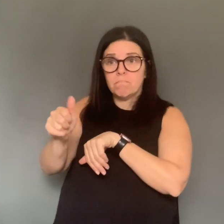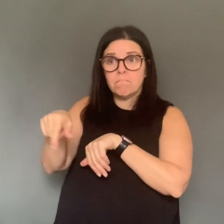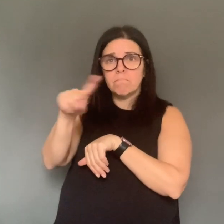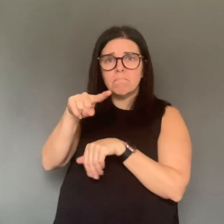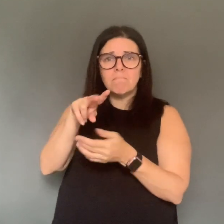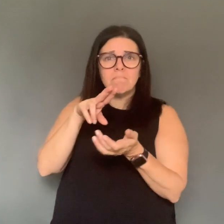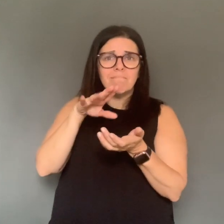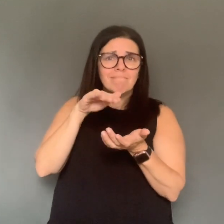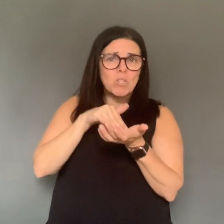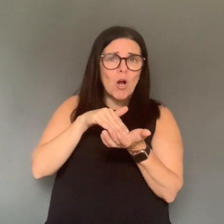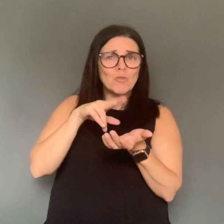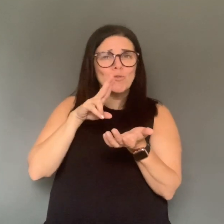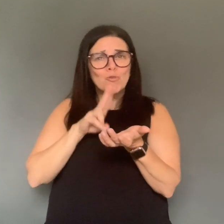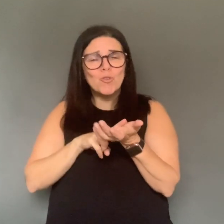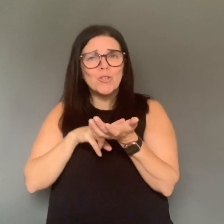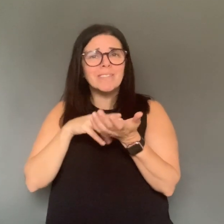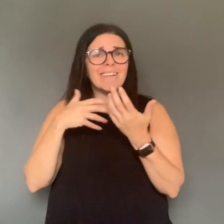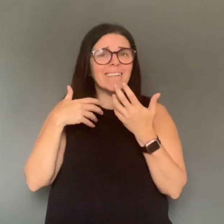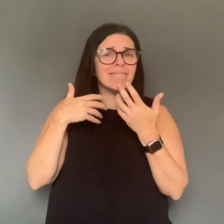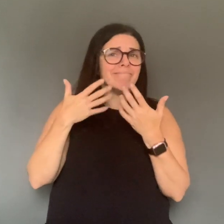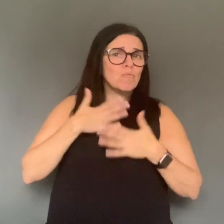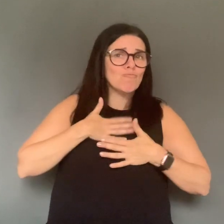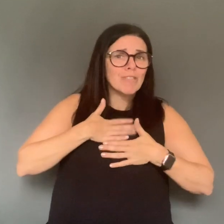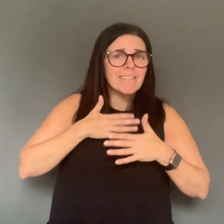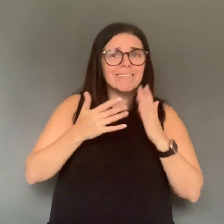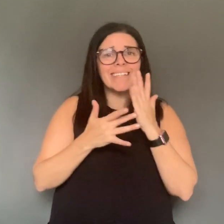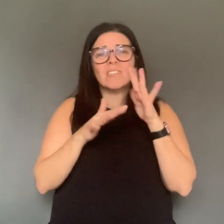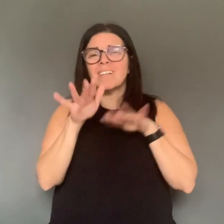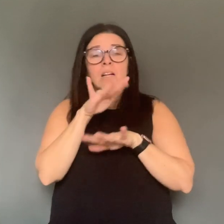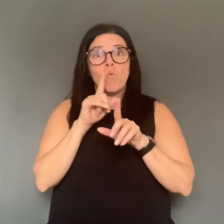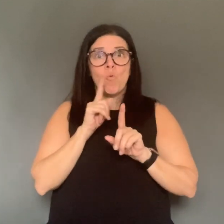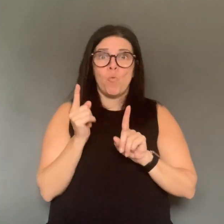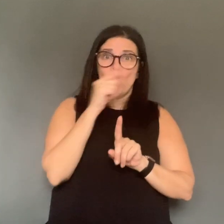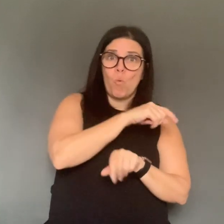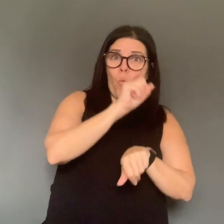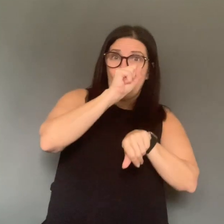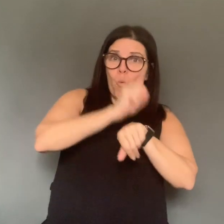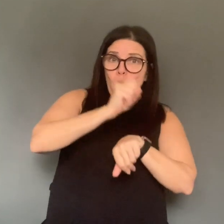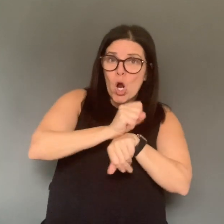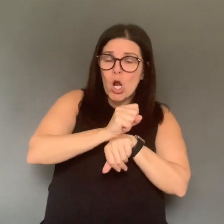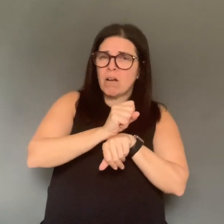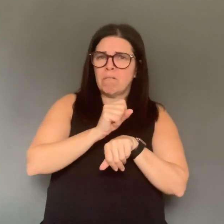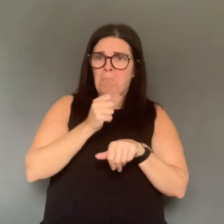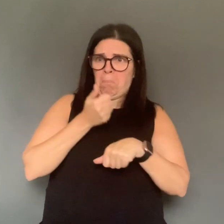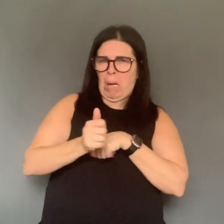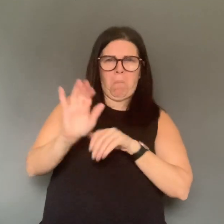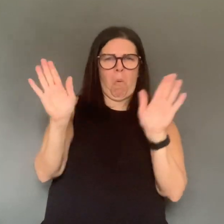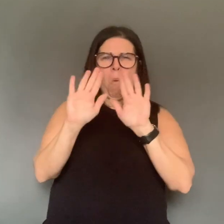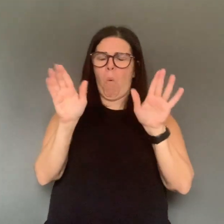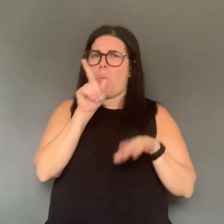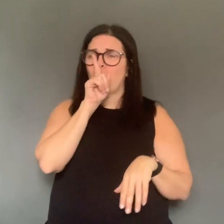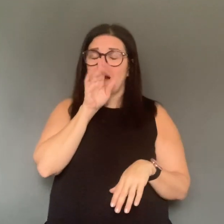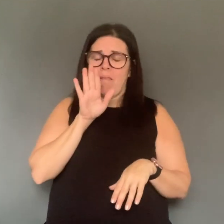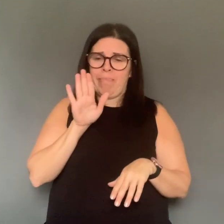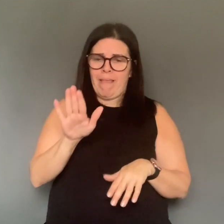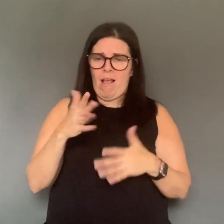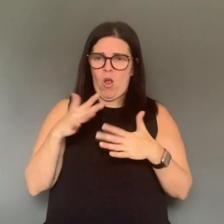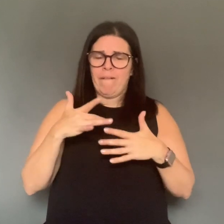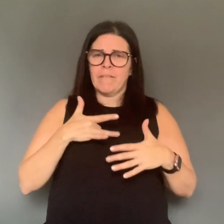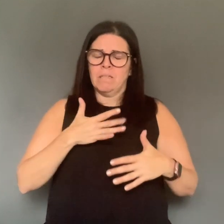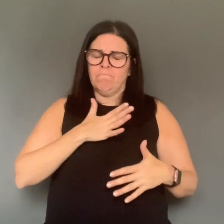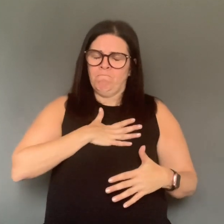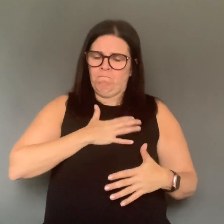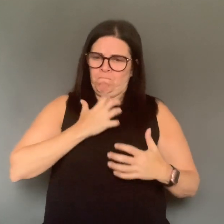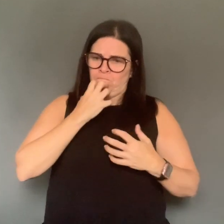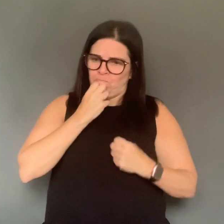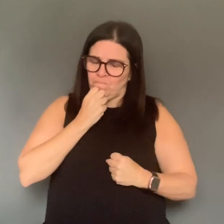and they really need those people. What we want to identify is what's our risk to our community and how we can